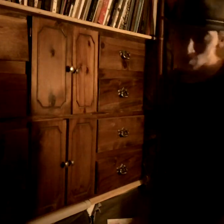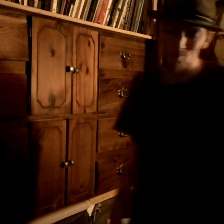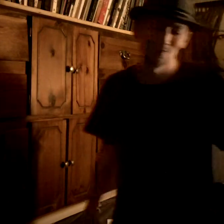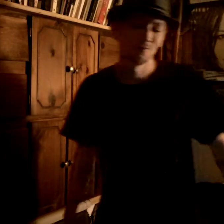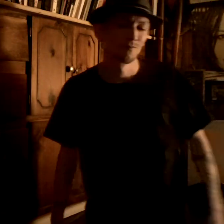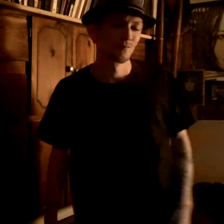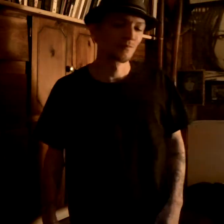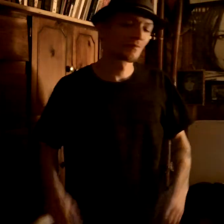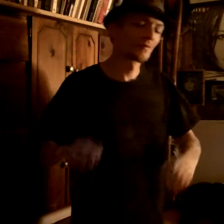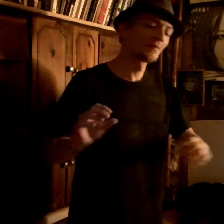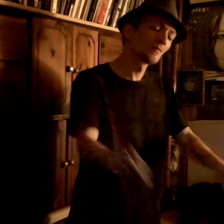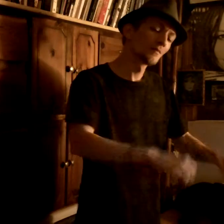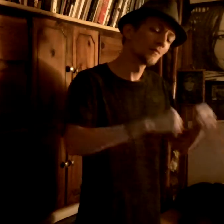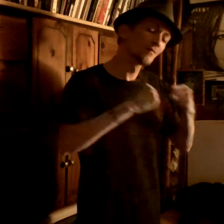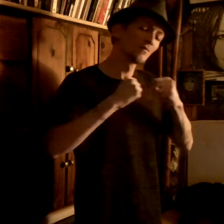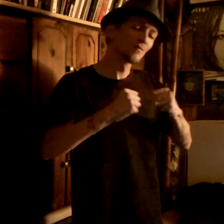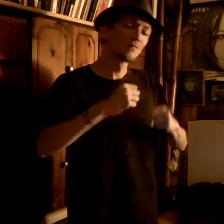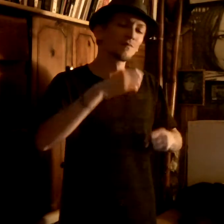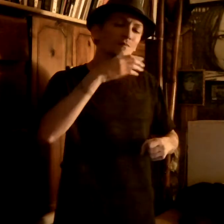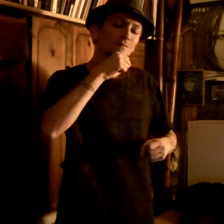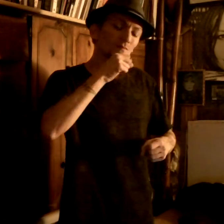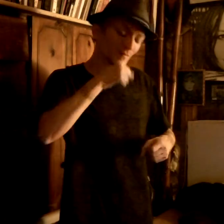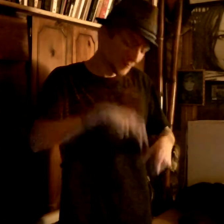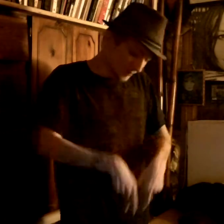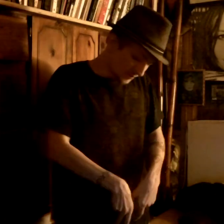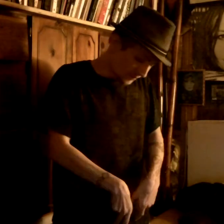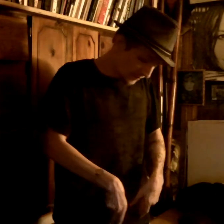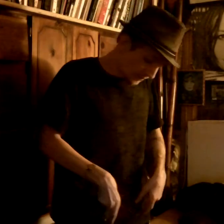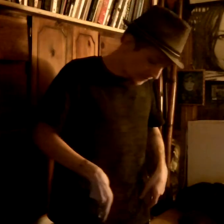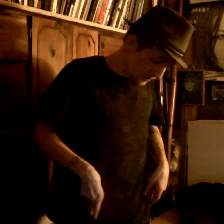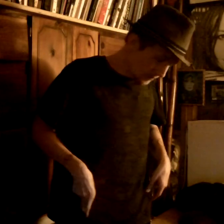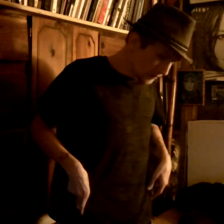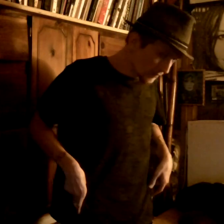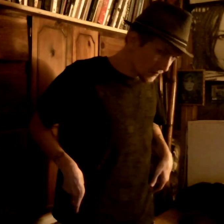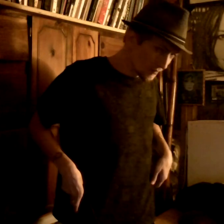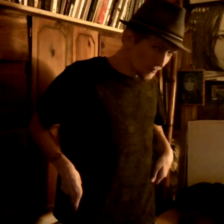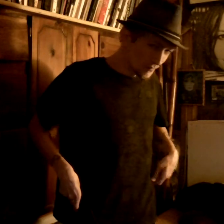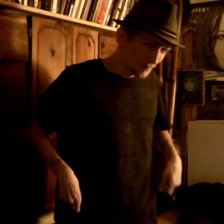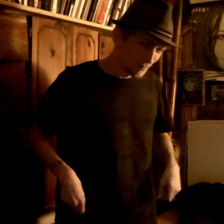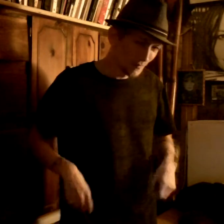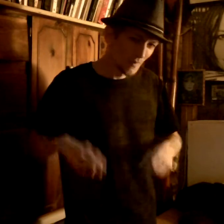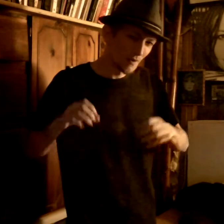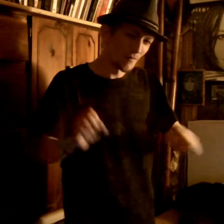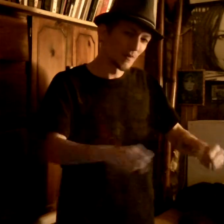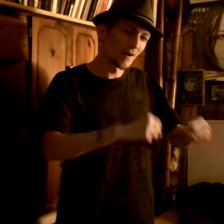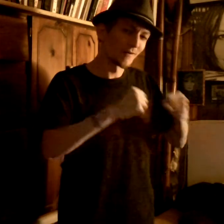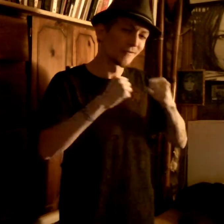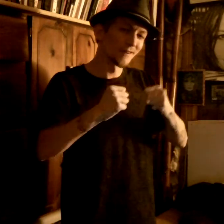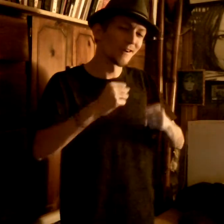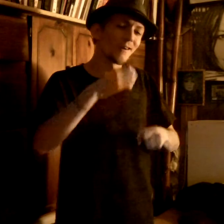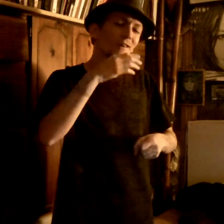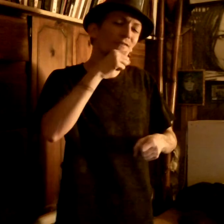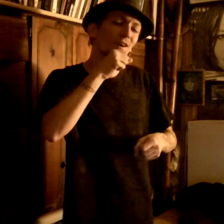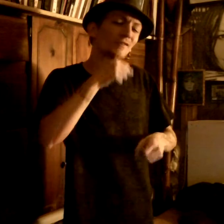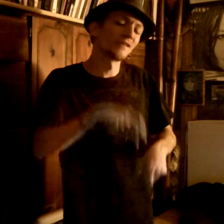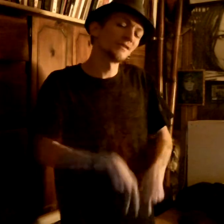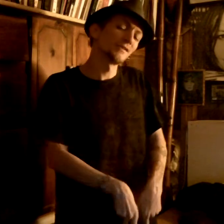The power of orange knickers The power of orange